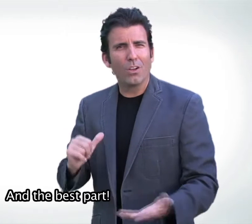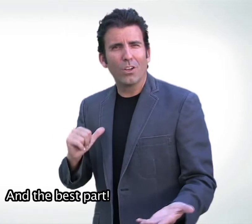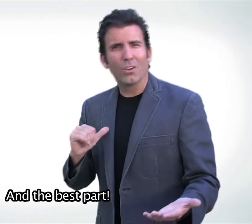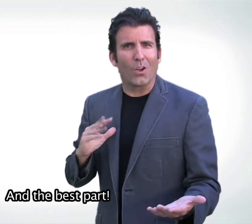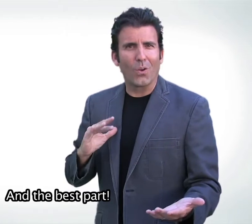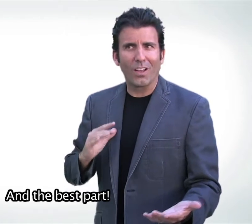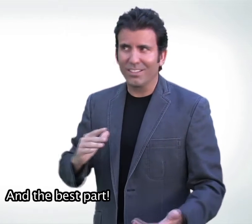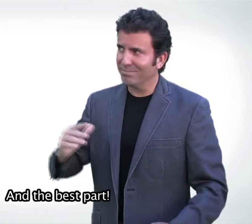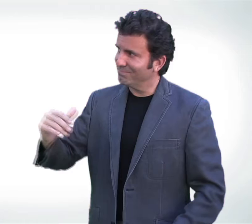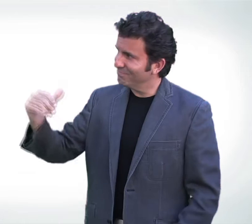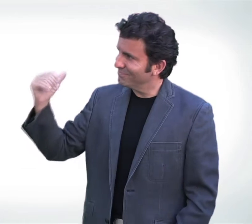And the best part!